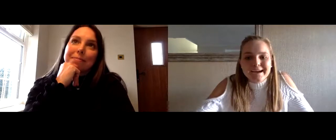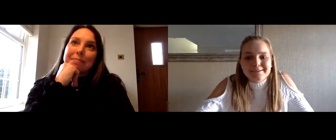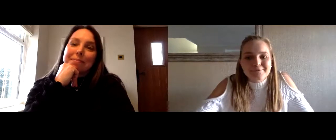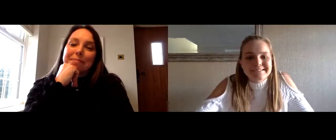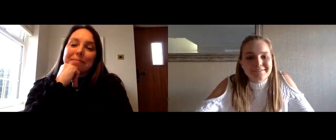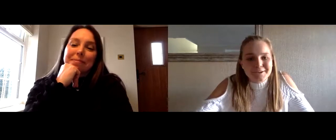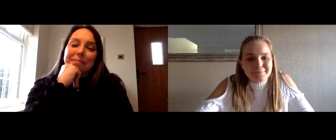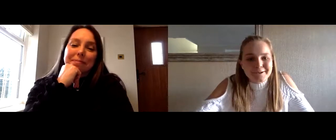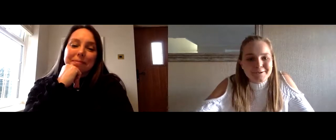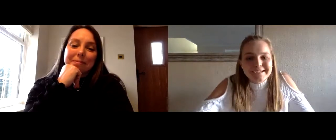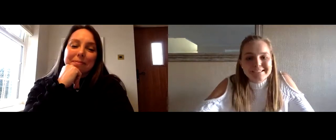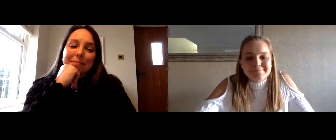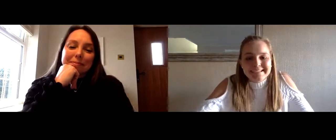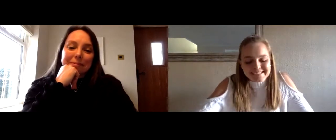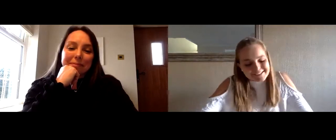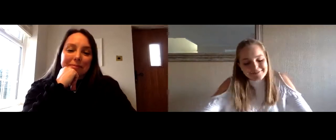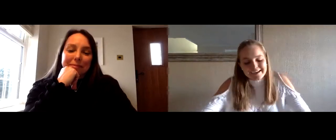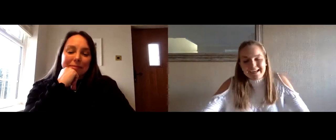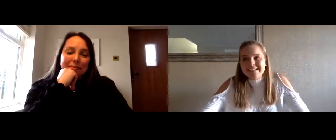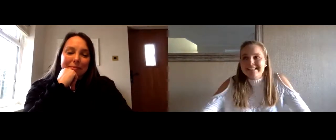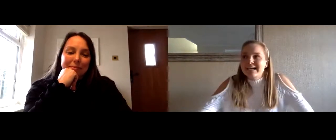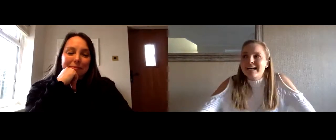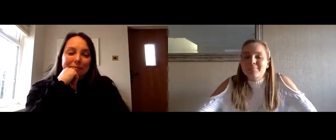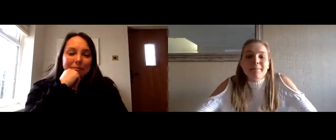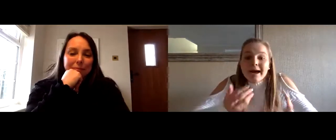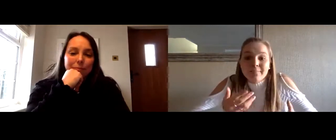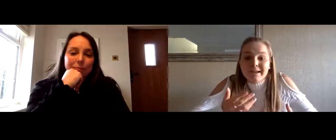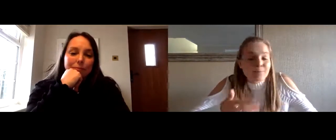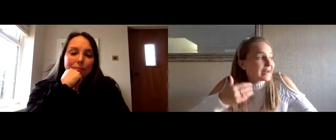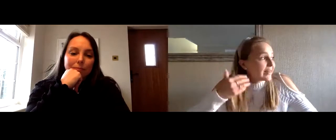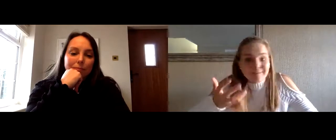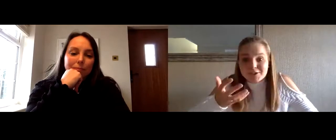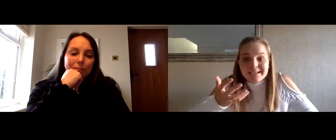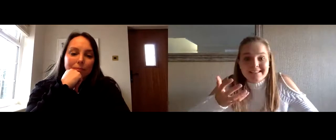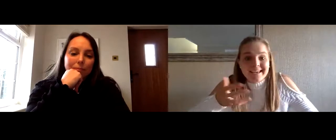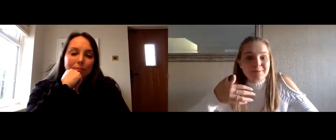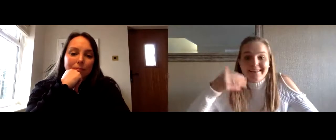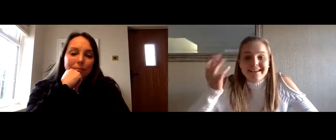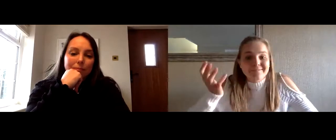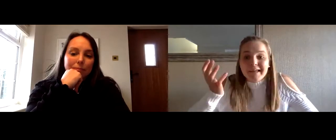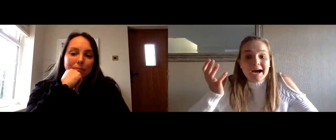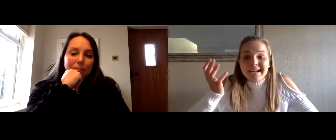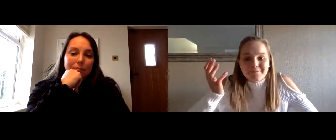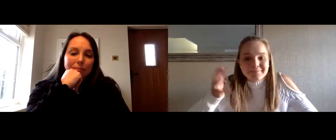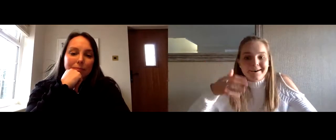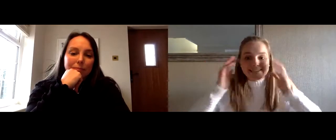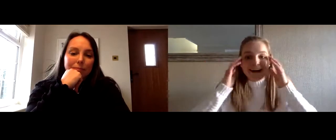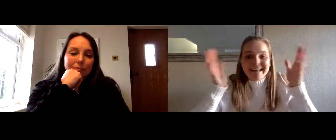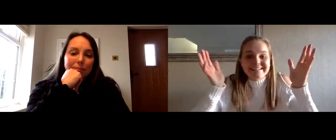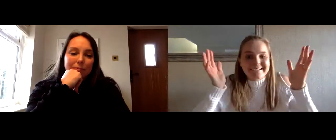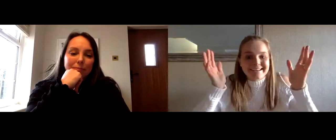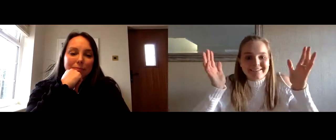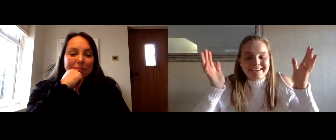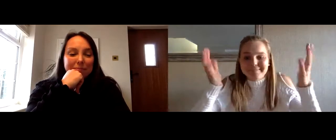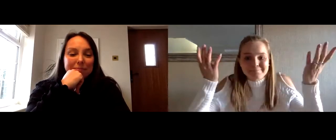upon you had a pretty phenomenal gymnastics career um in my opinion when i think of gymnastics when i think of the uneven bars